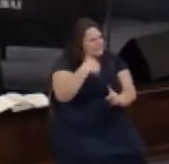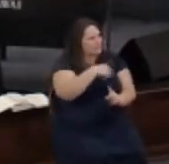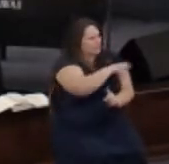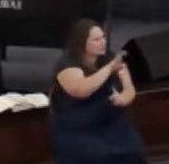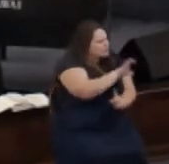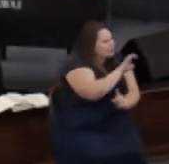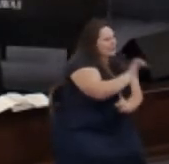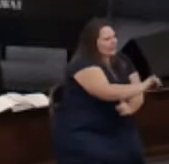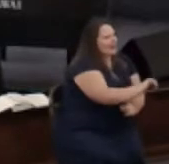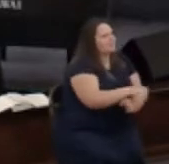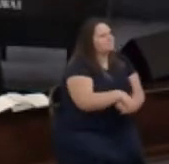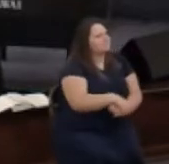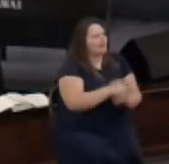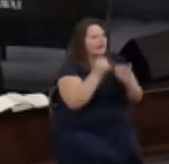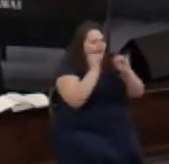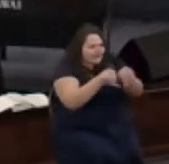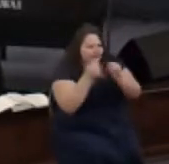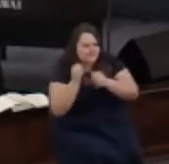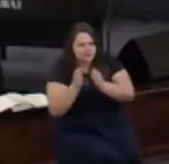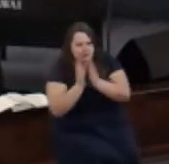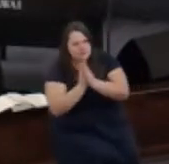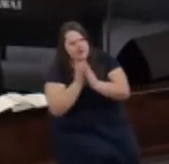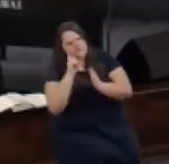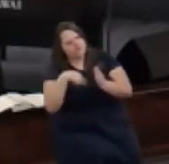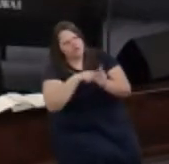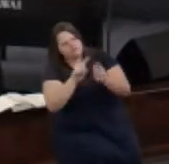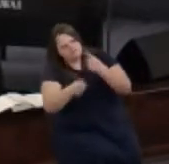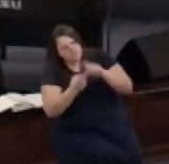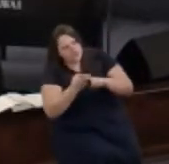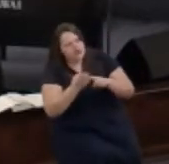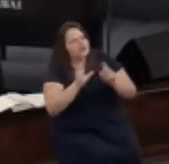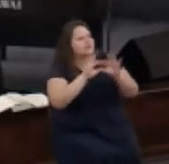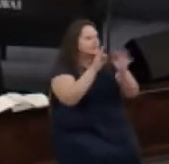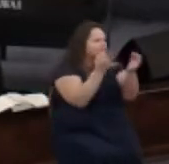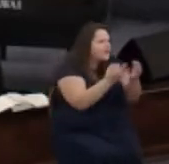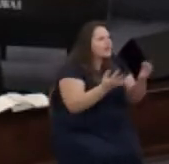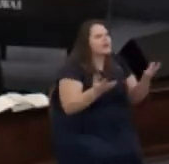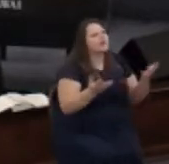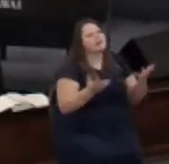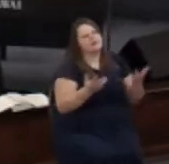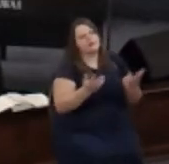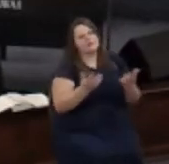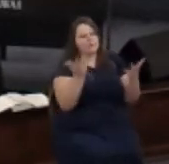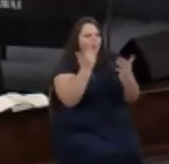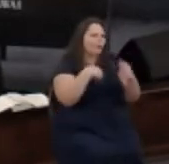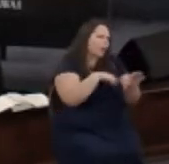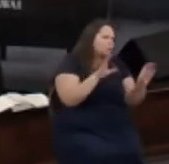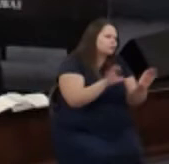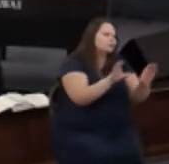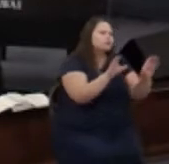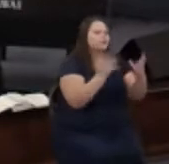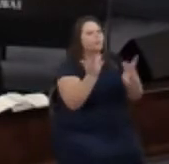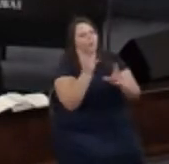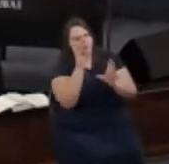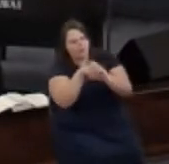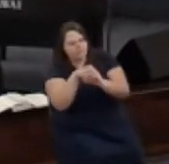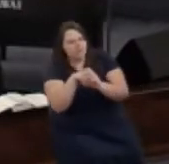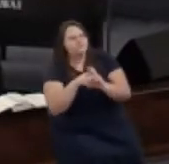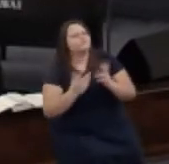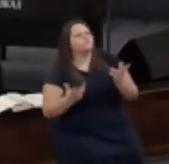individually we pray about our friends our families what we're doing what we're involved in